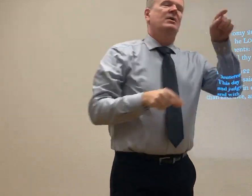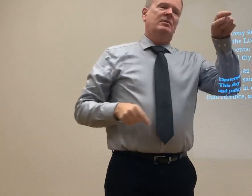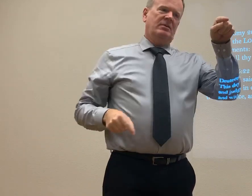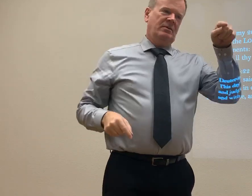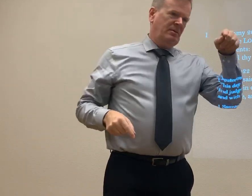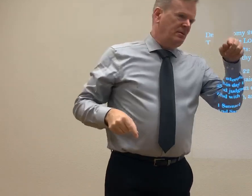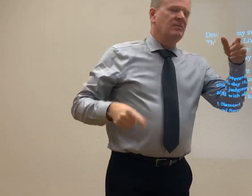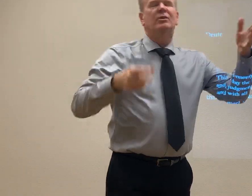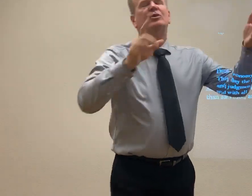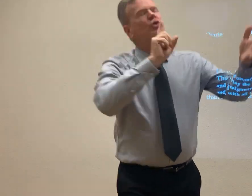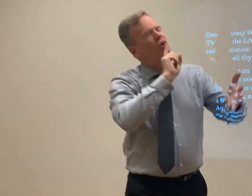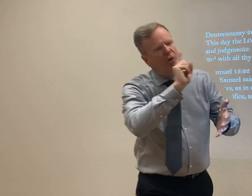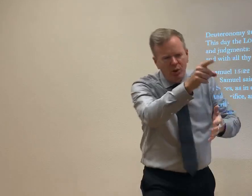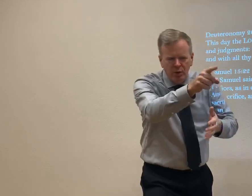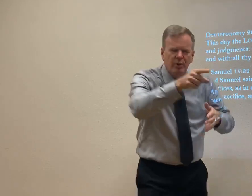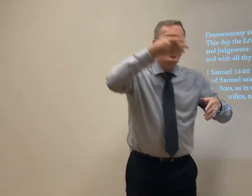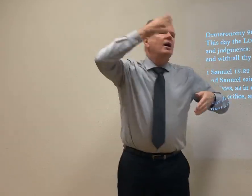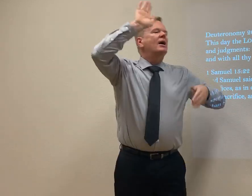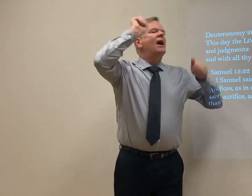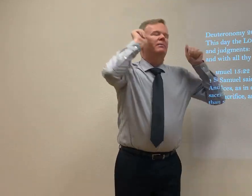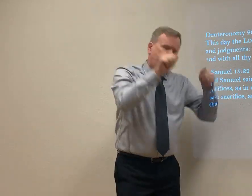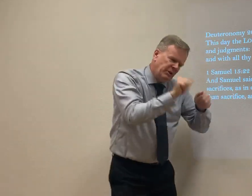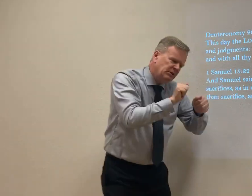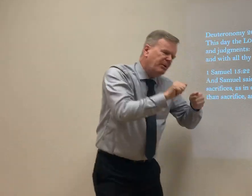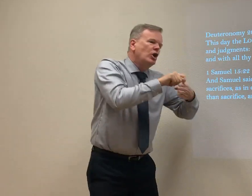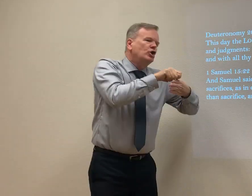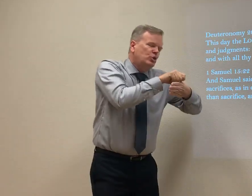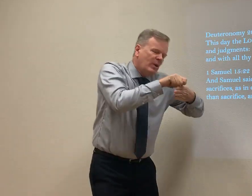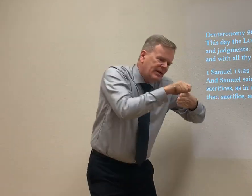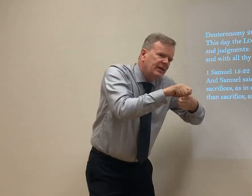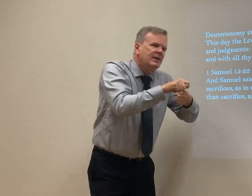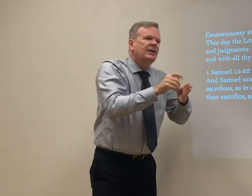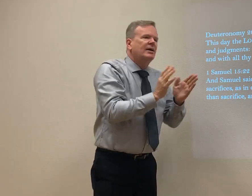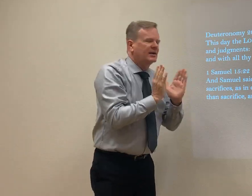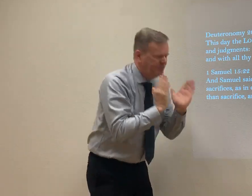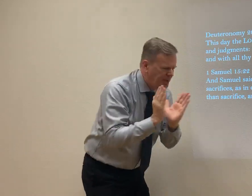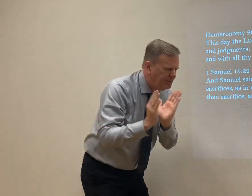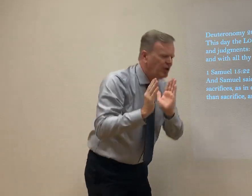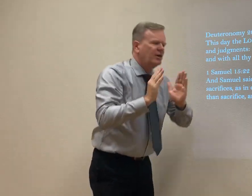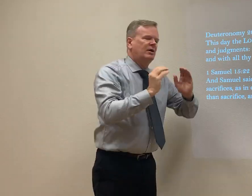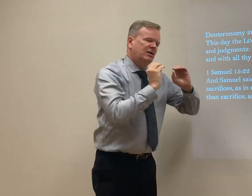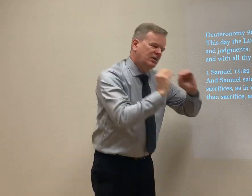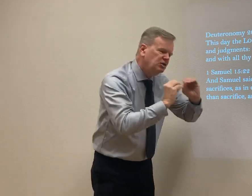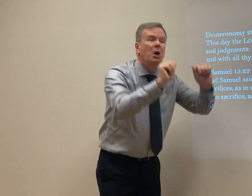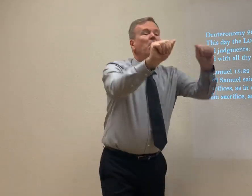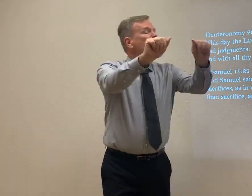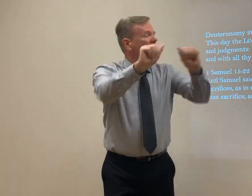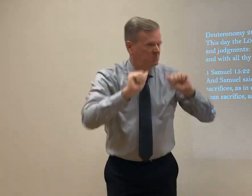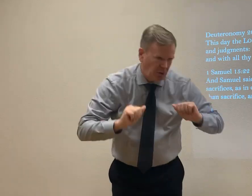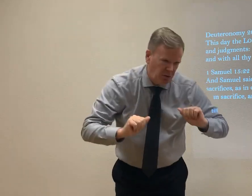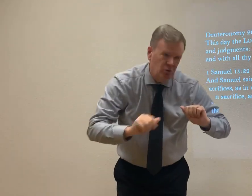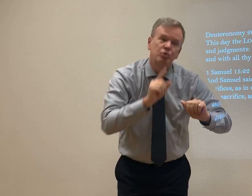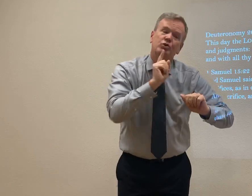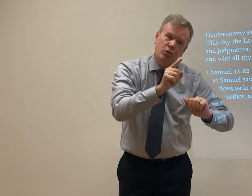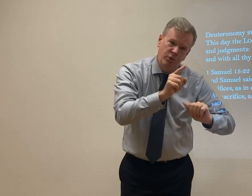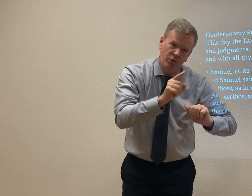Yes. Prepare yourself for the future. Yes. That's so true. Yes. There's possibly a way that he needs to be, you know, in a place of training or a place of